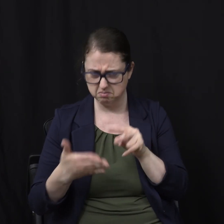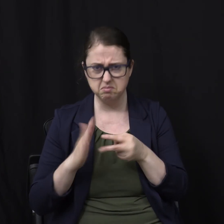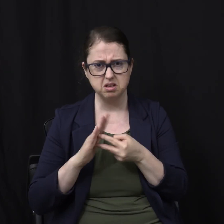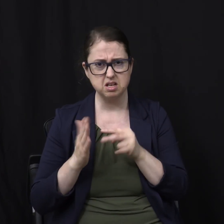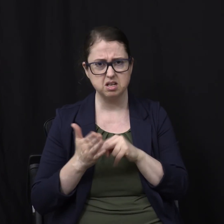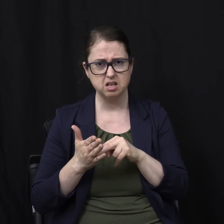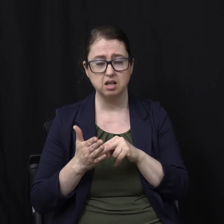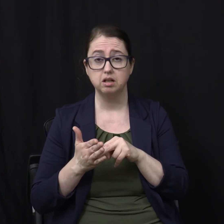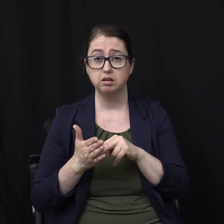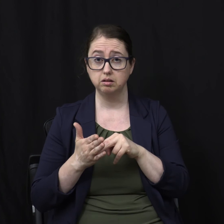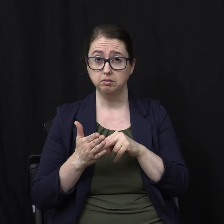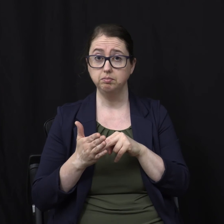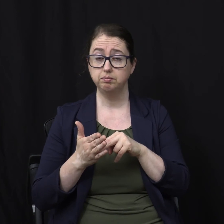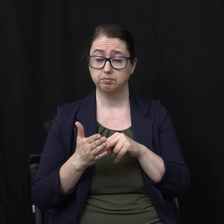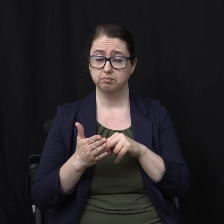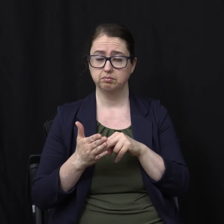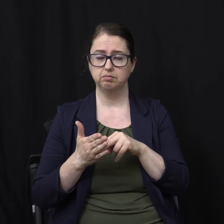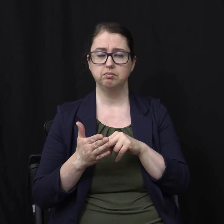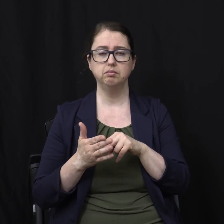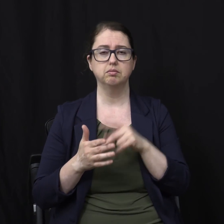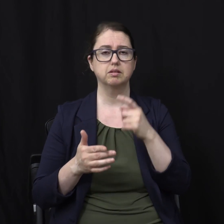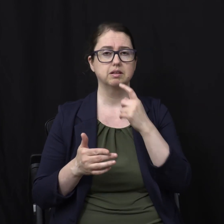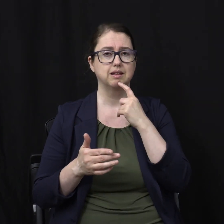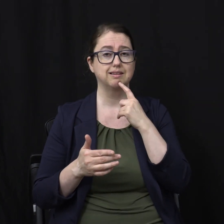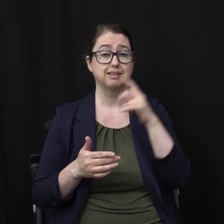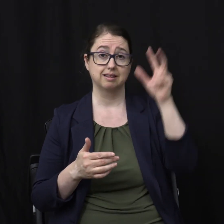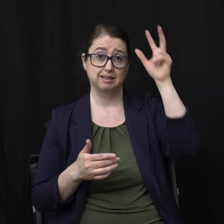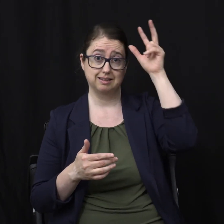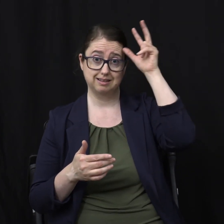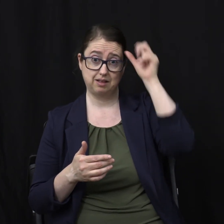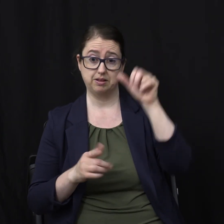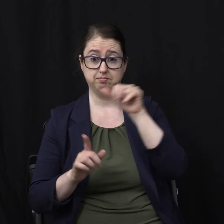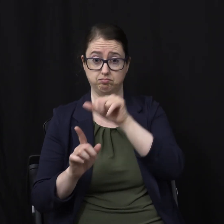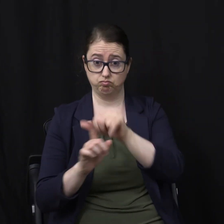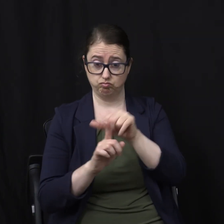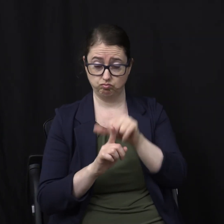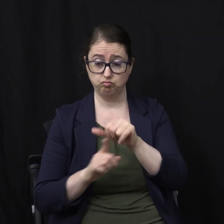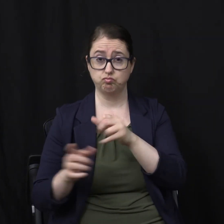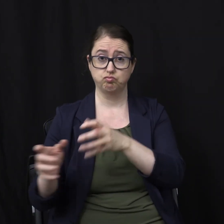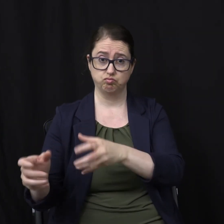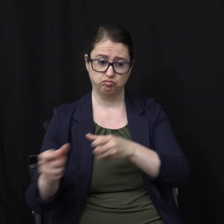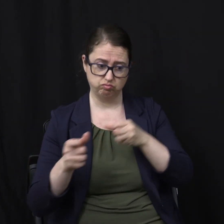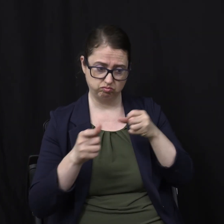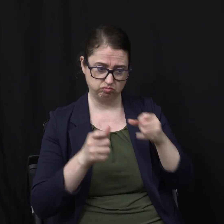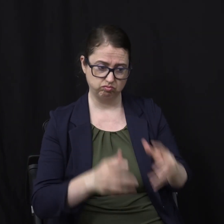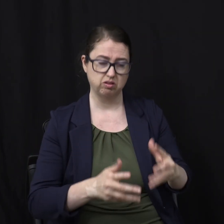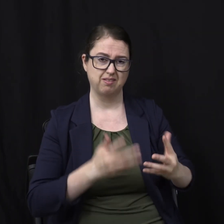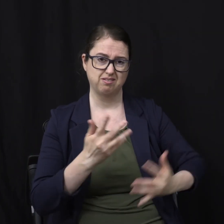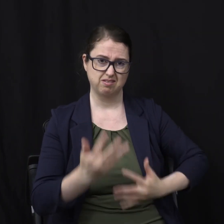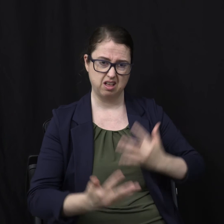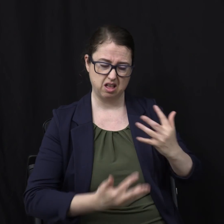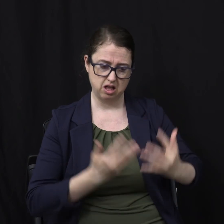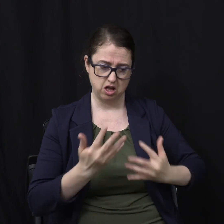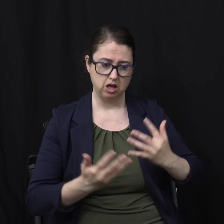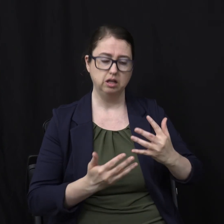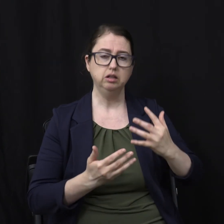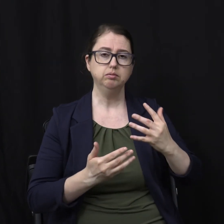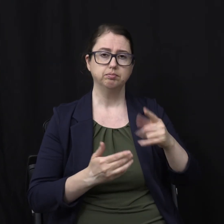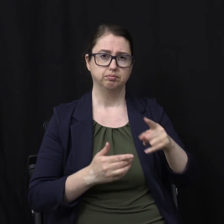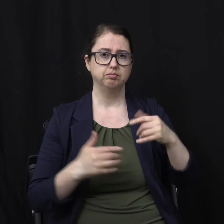You notice we stopped In the middle of verse 10 earlier It says And the devil that deceived them Was cast into the lake of fire And brimstone Where the beast And the false prophet